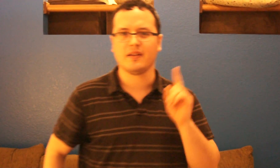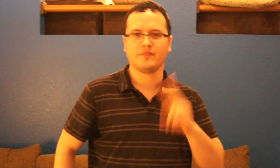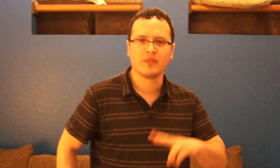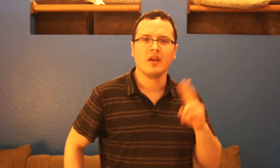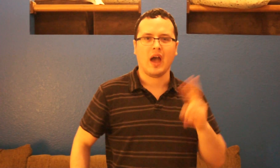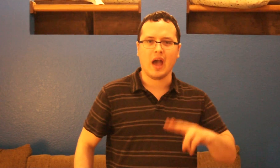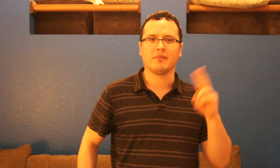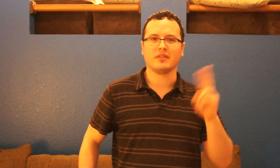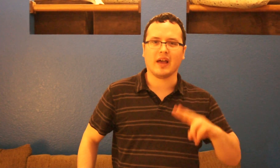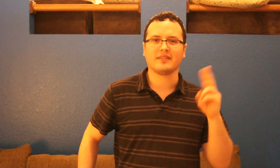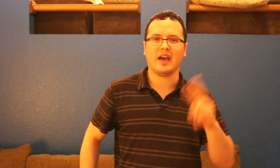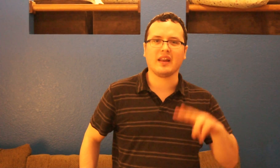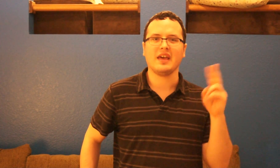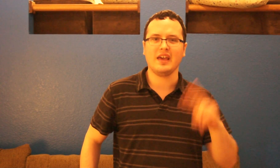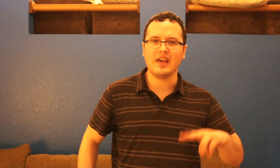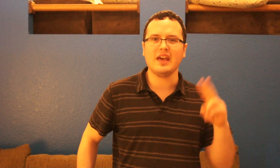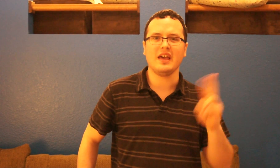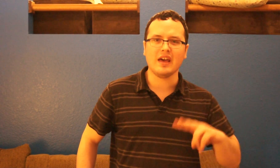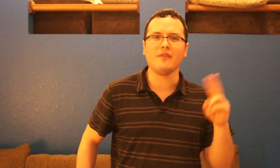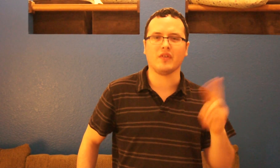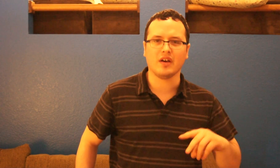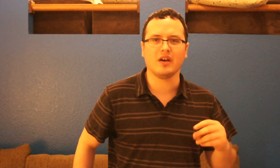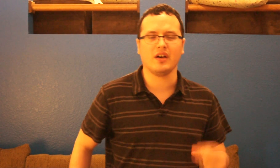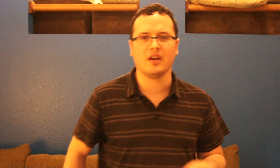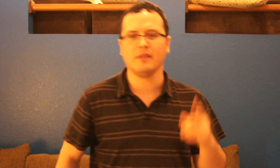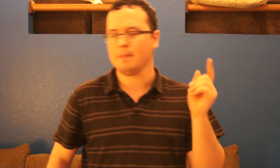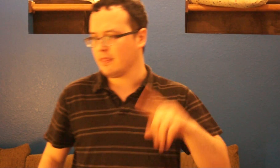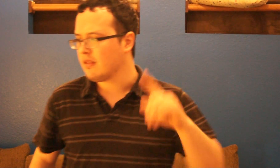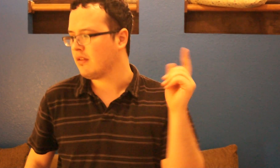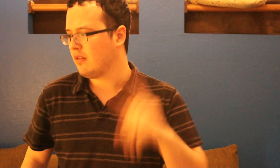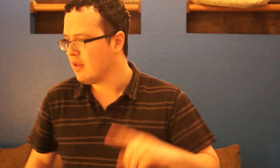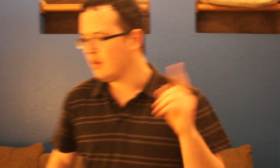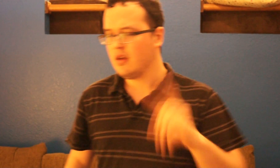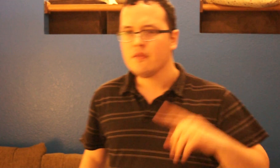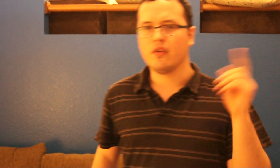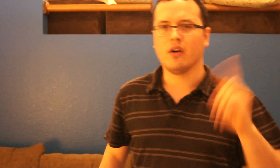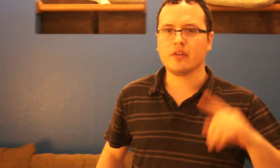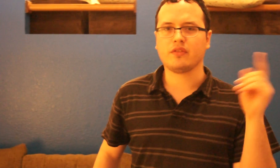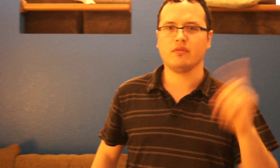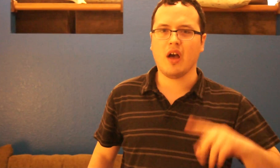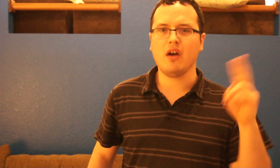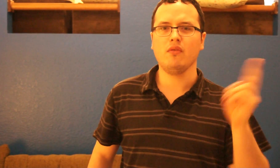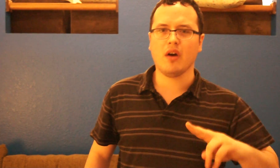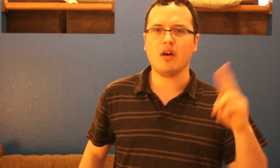I've been knocked out of heaven for too long oh